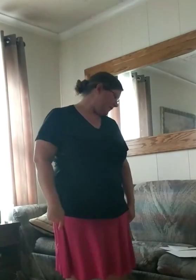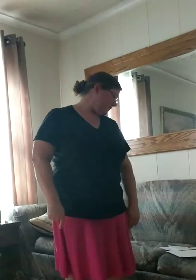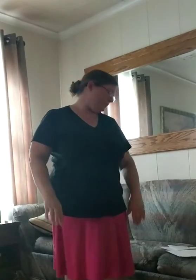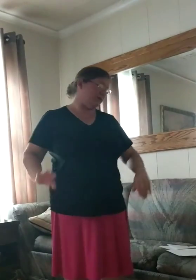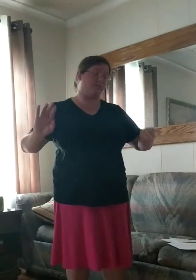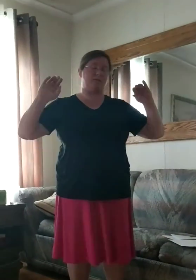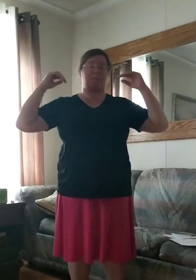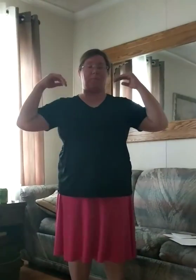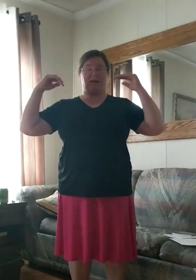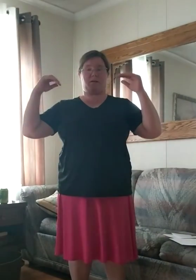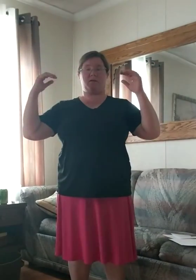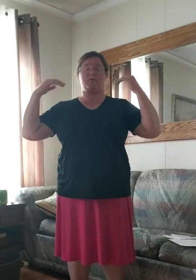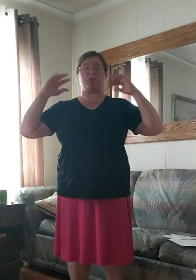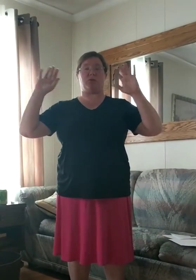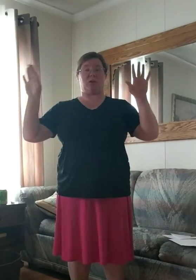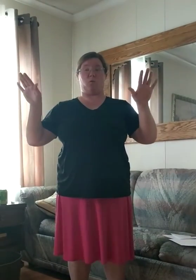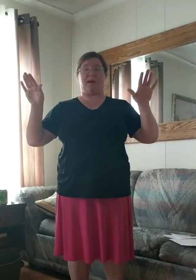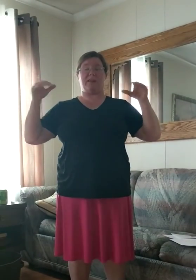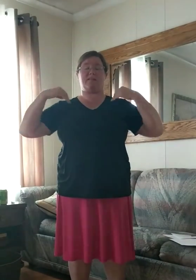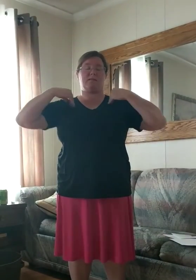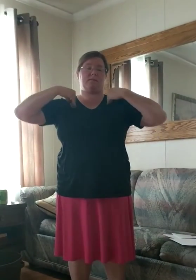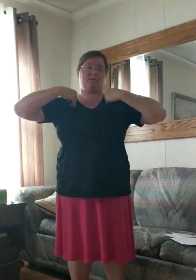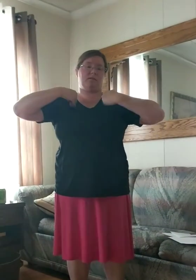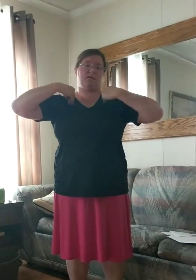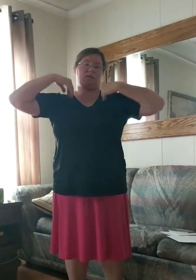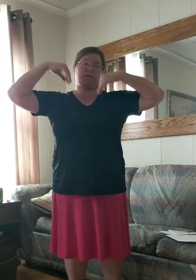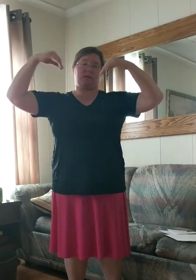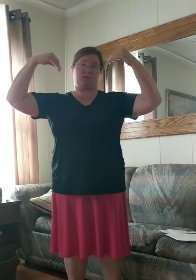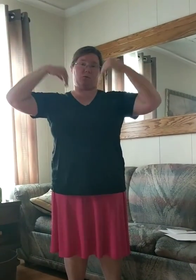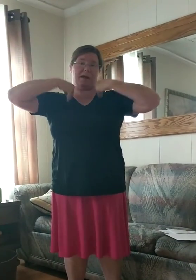Where it's bare. So, we're going to wait. Take the weight.